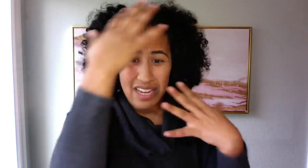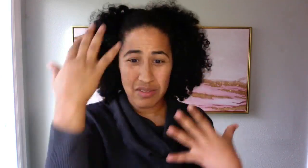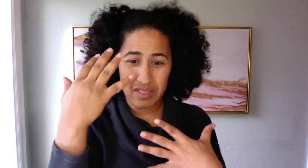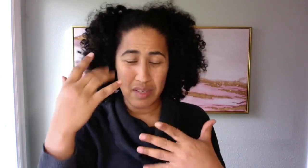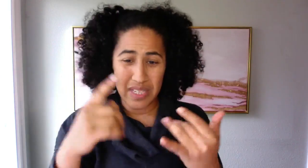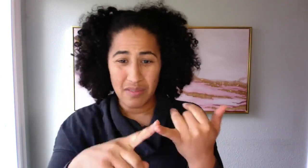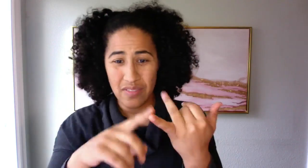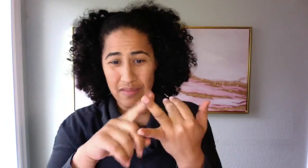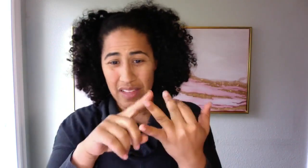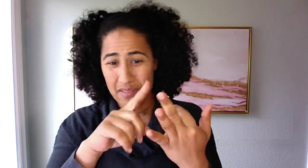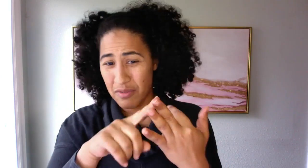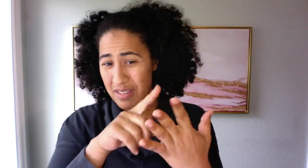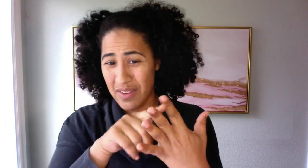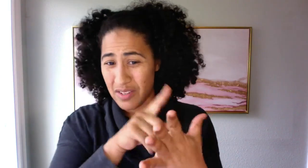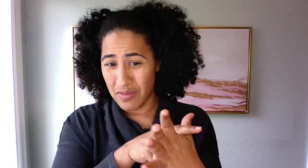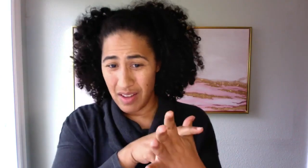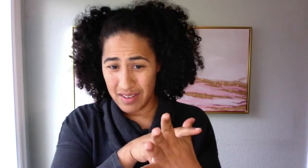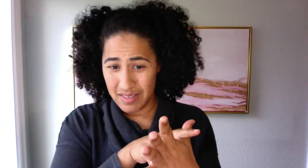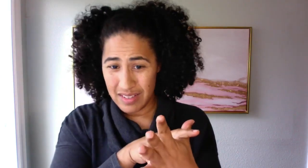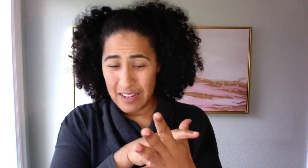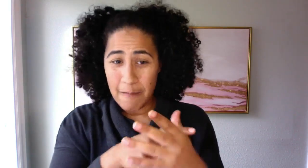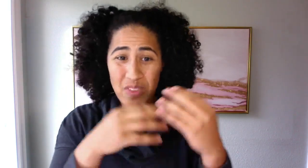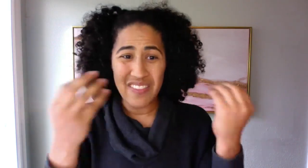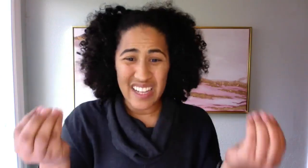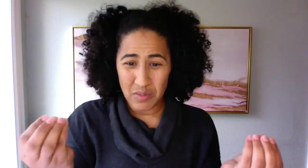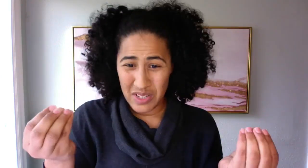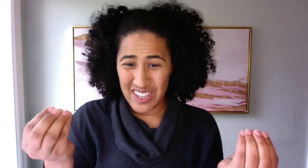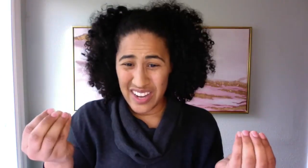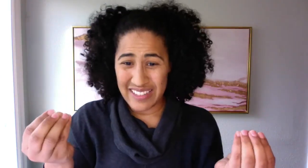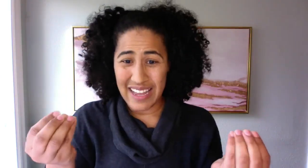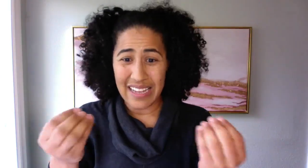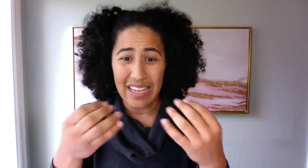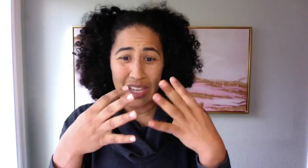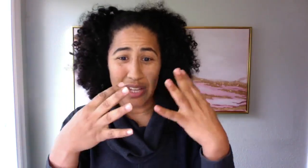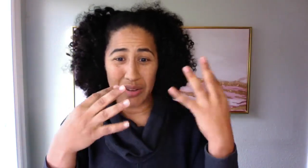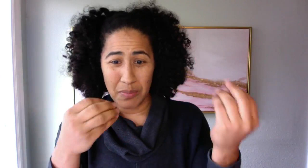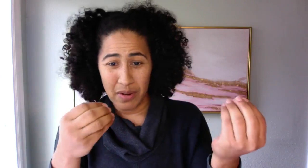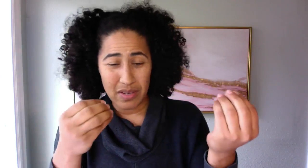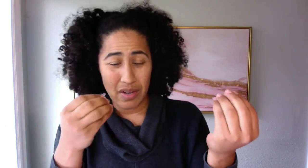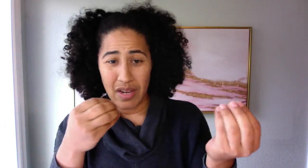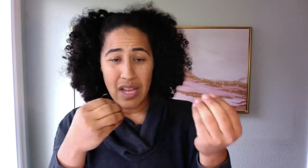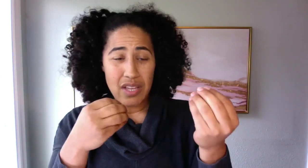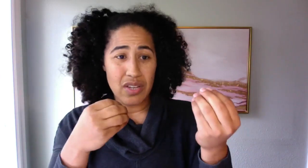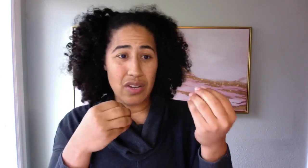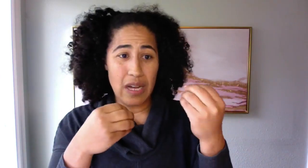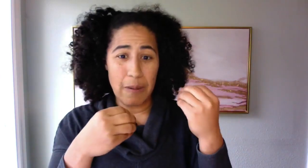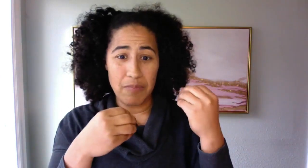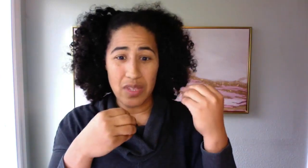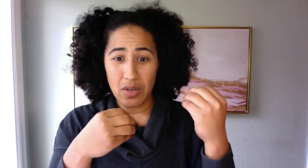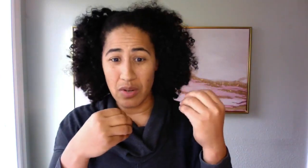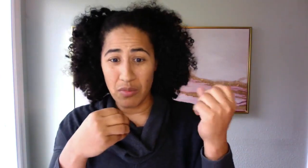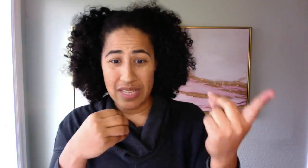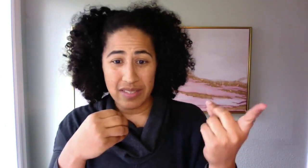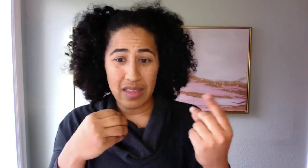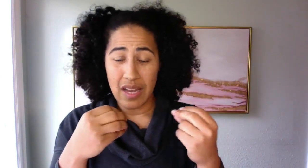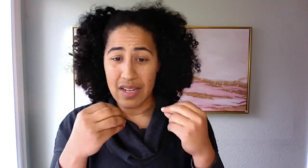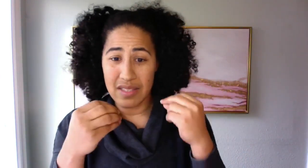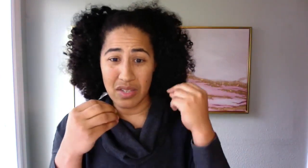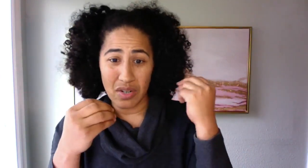system into fight, flight, freeze, faint, or fawn. And that's where you get your anxiety, your racing thoughts, your